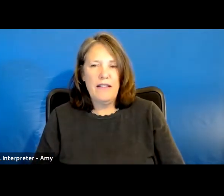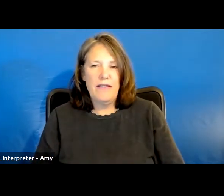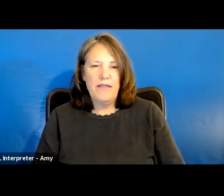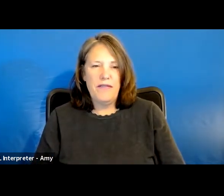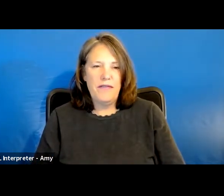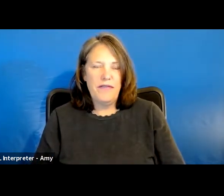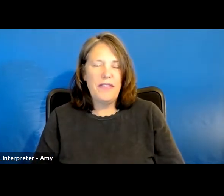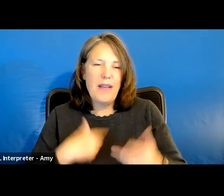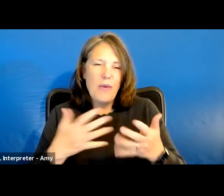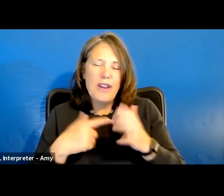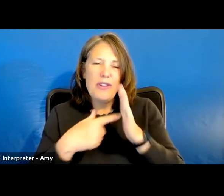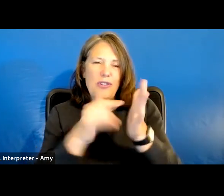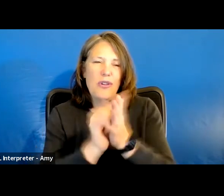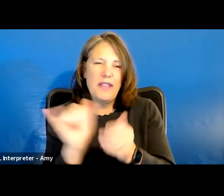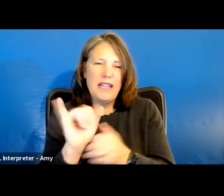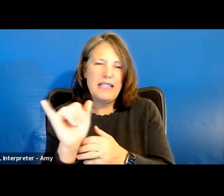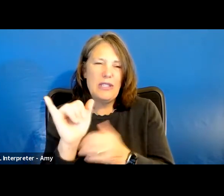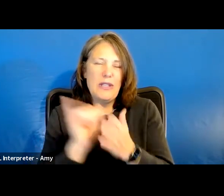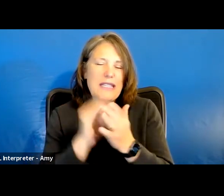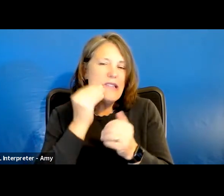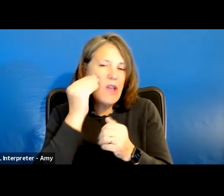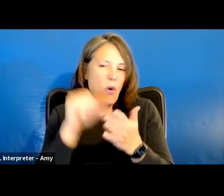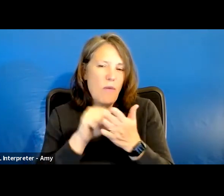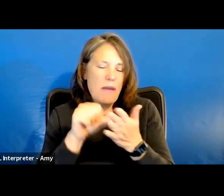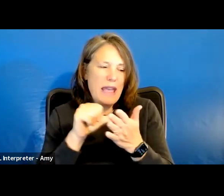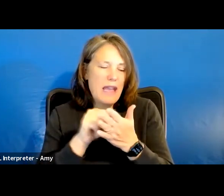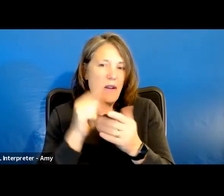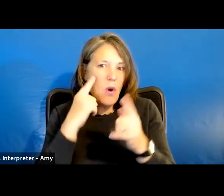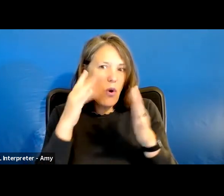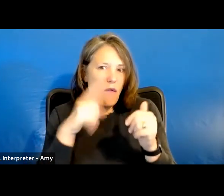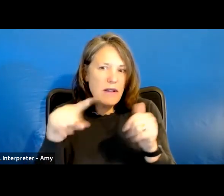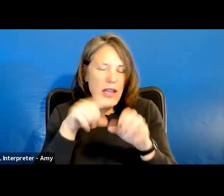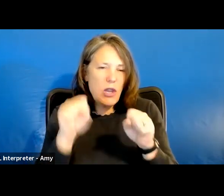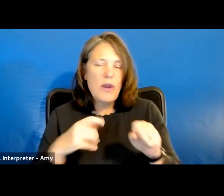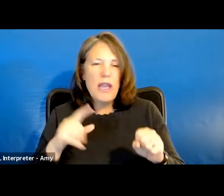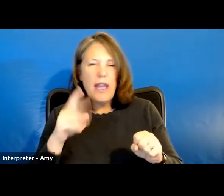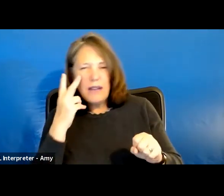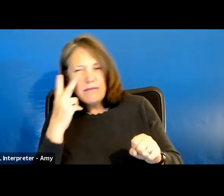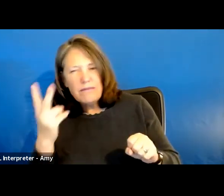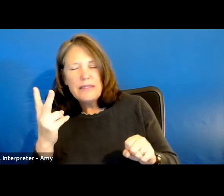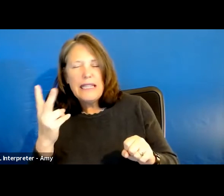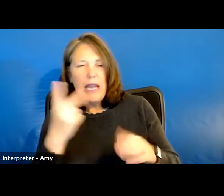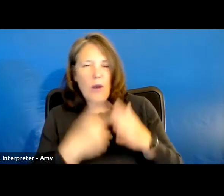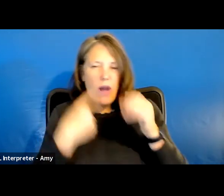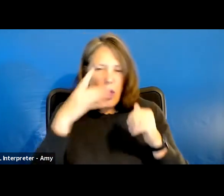show this, this is the Facilitating Groups Homepage, so that hopefully you guys can get a sense of what it looks like.